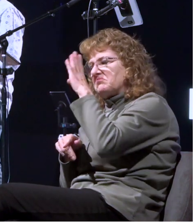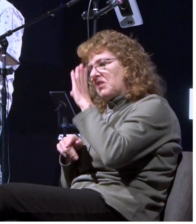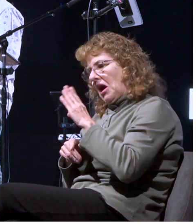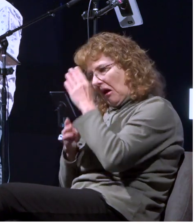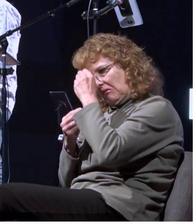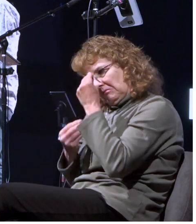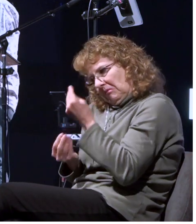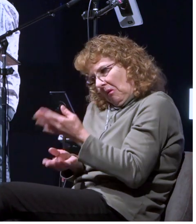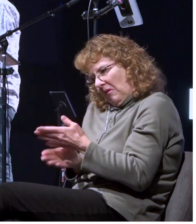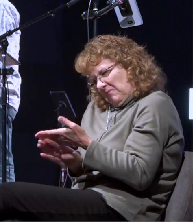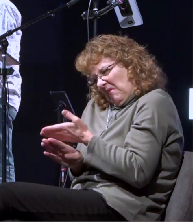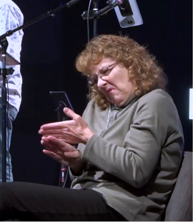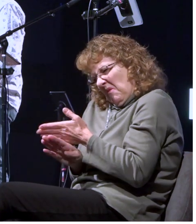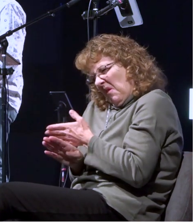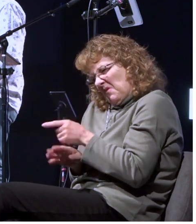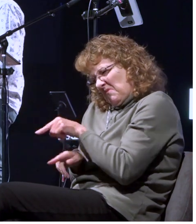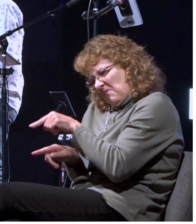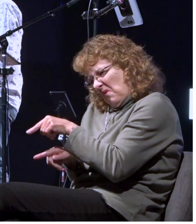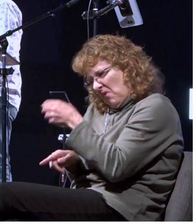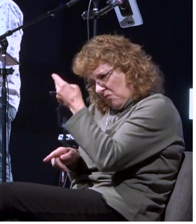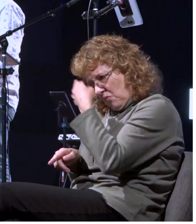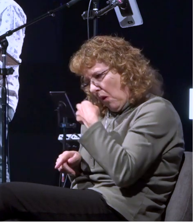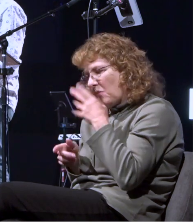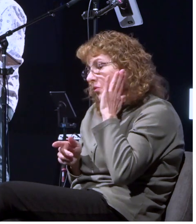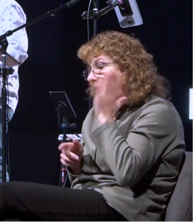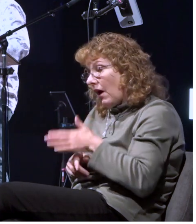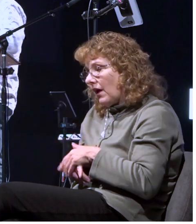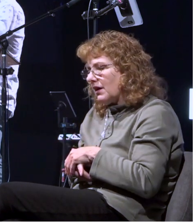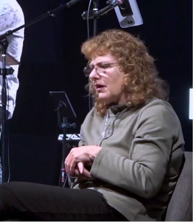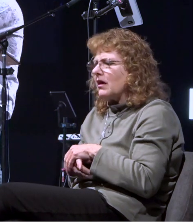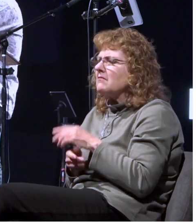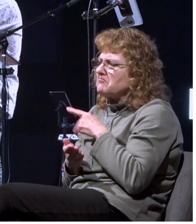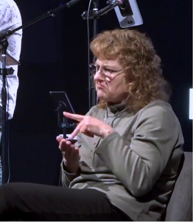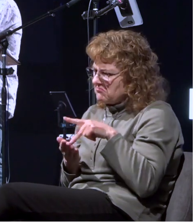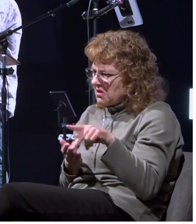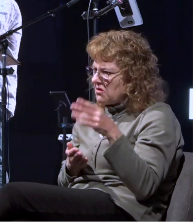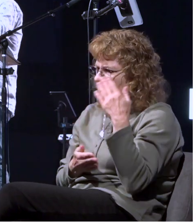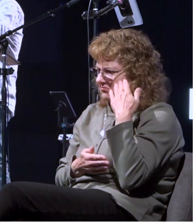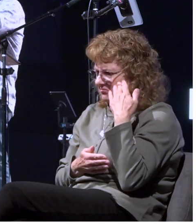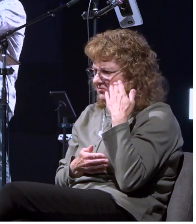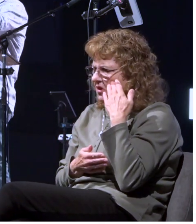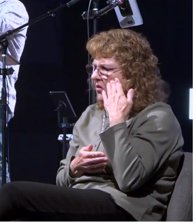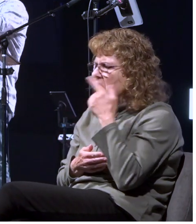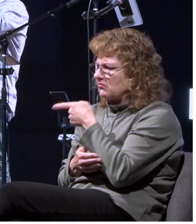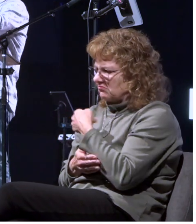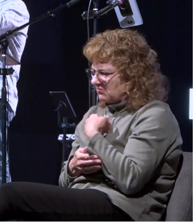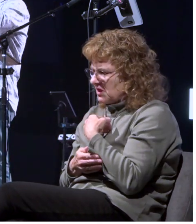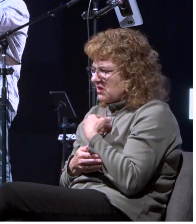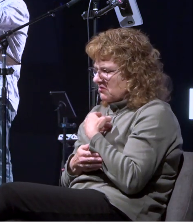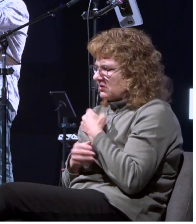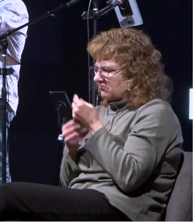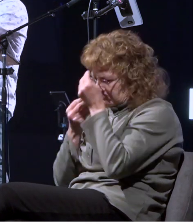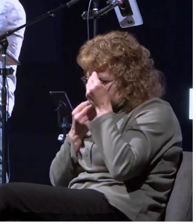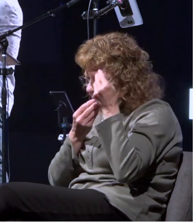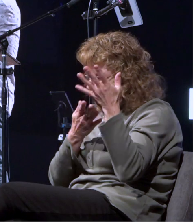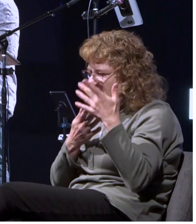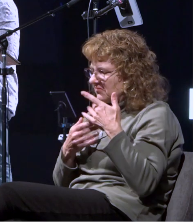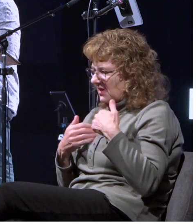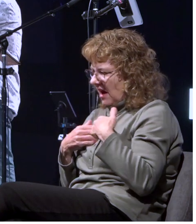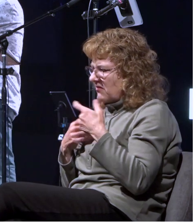to rome and and certainly paul had exercised a certain amount of control when he submitted to paul